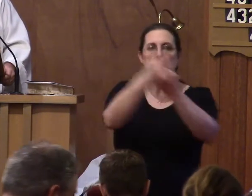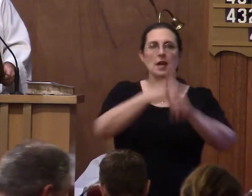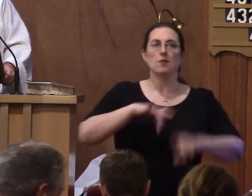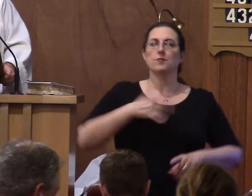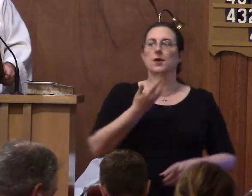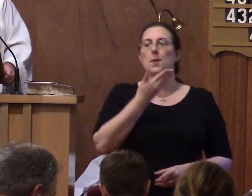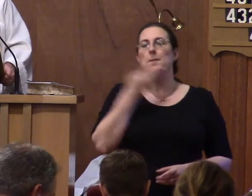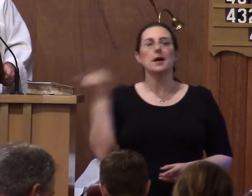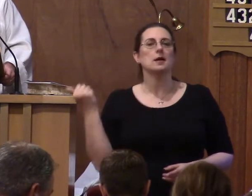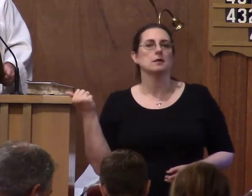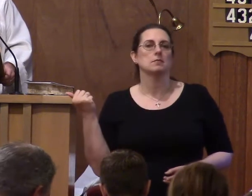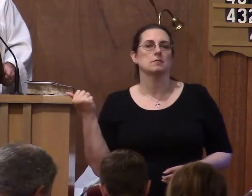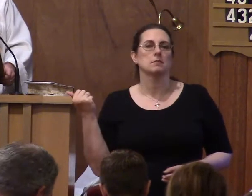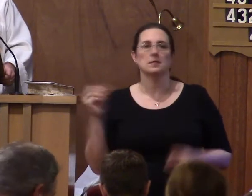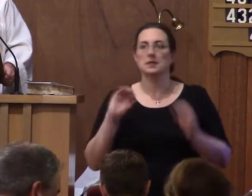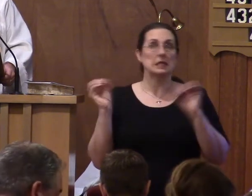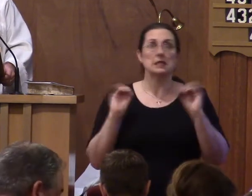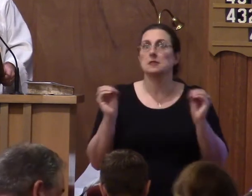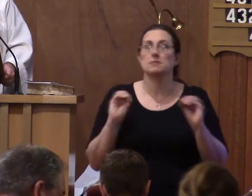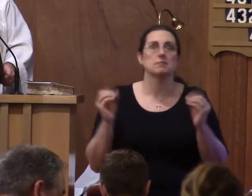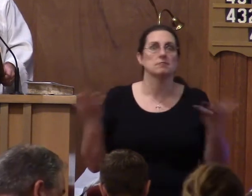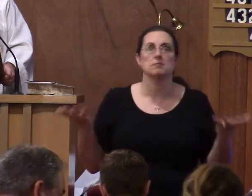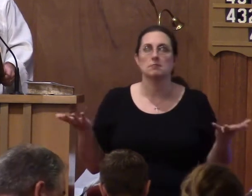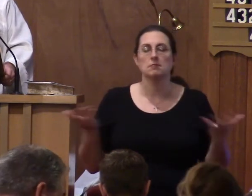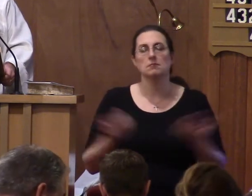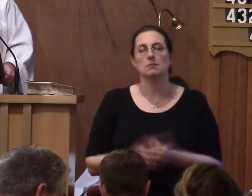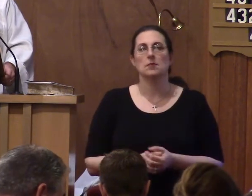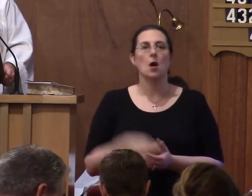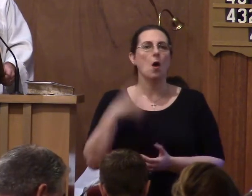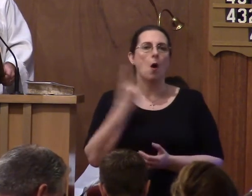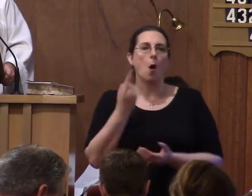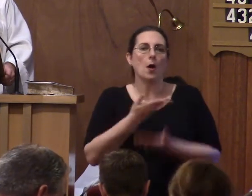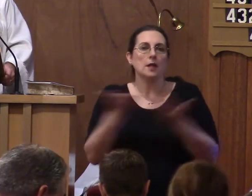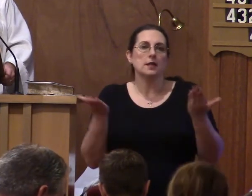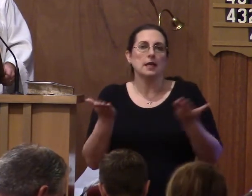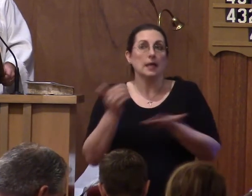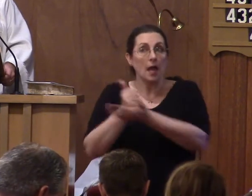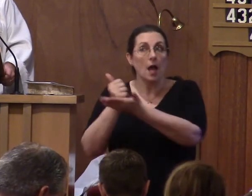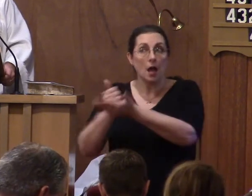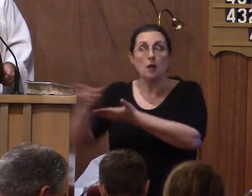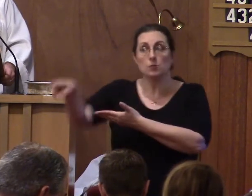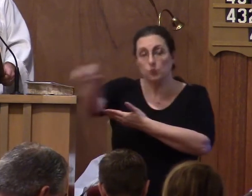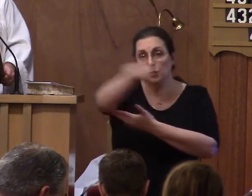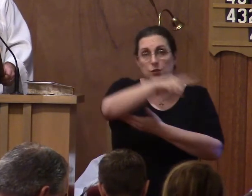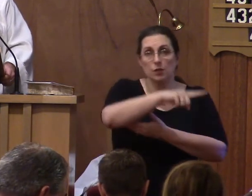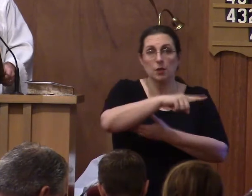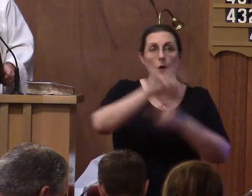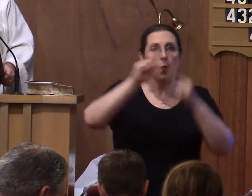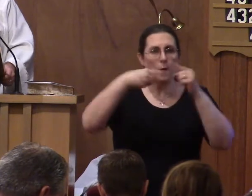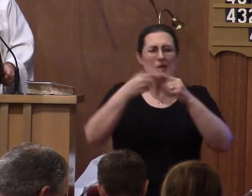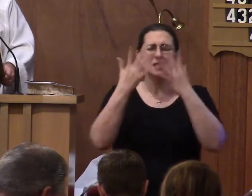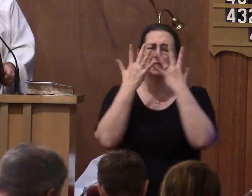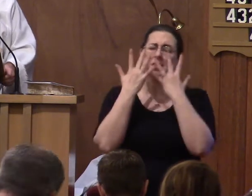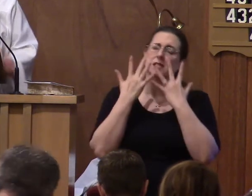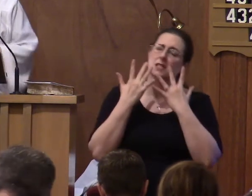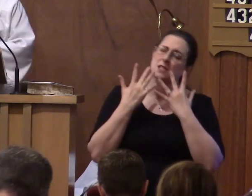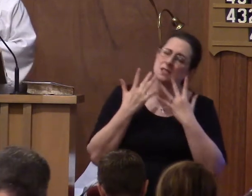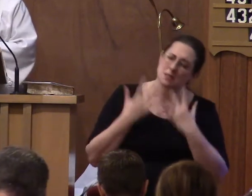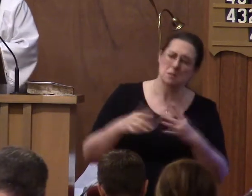No, the only thing that helps you in despair and rescues you from the